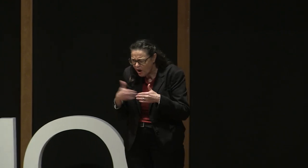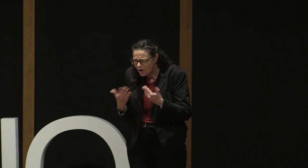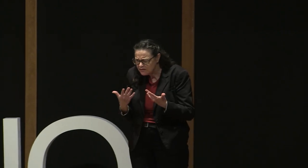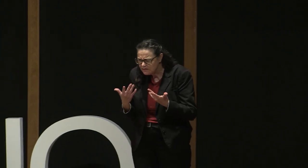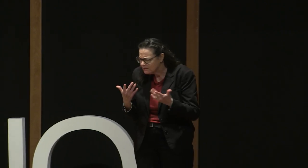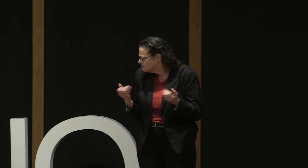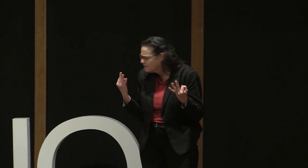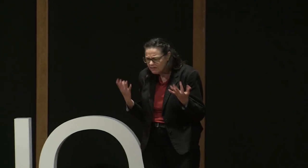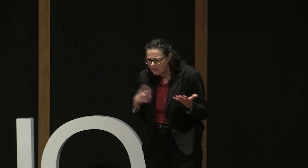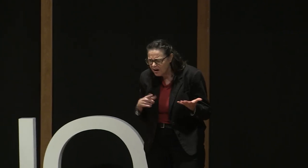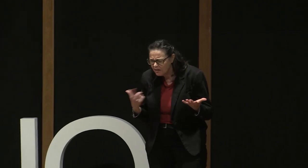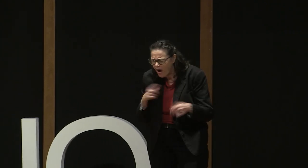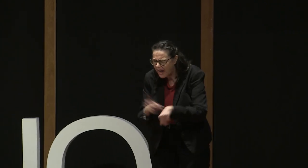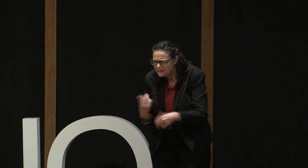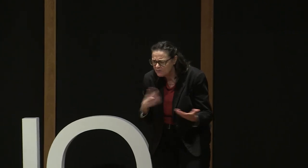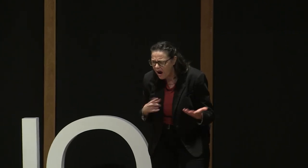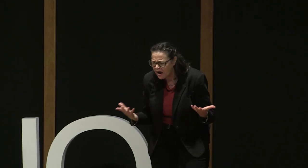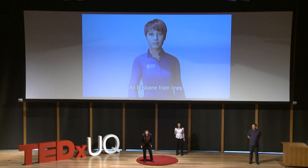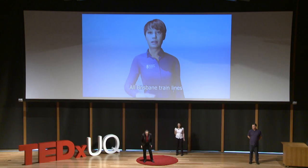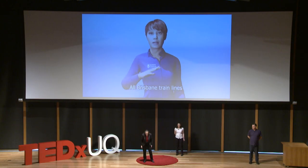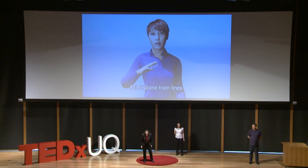So, Hey, why is the train late?